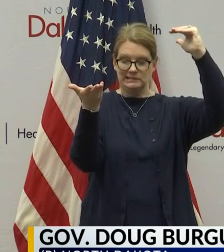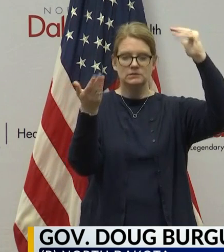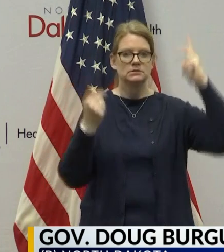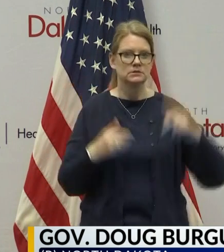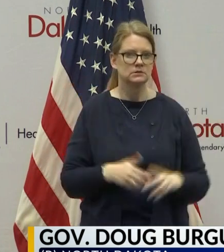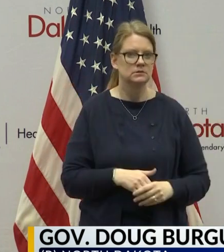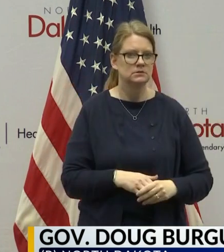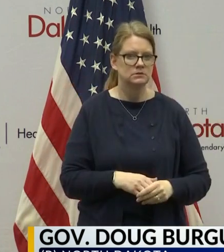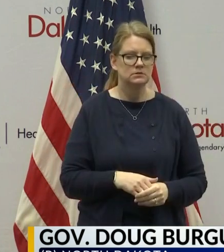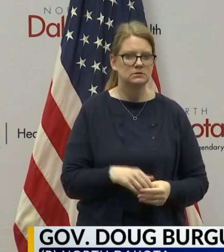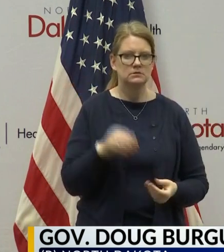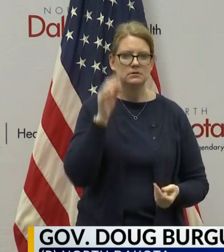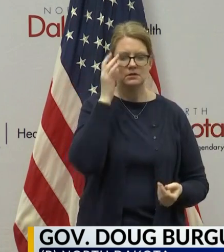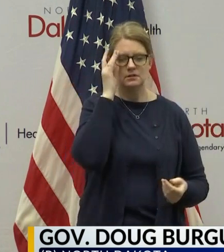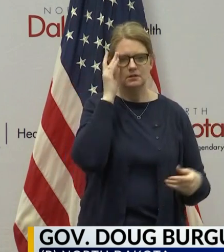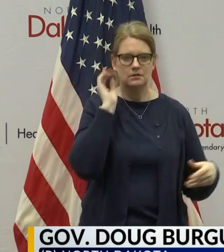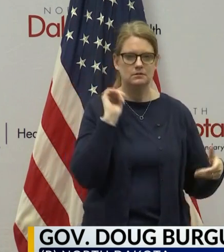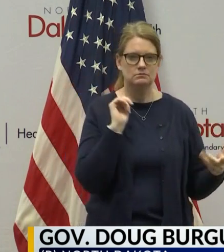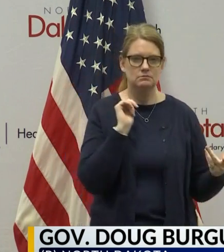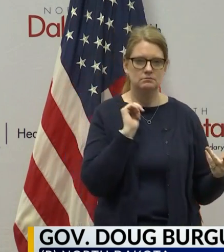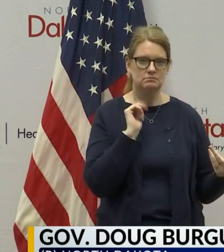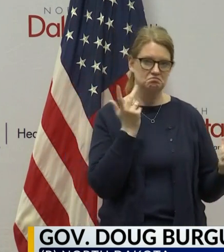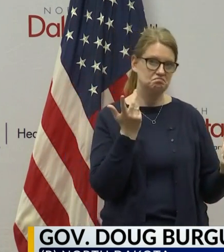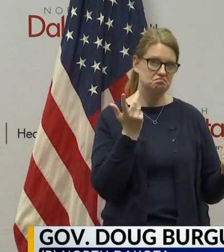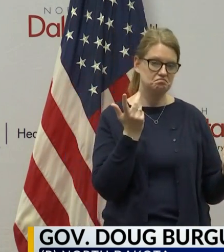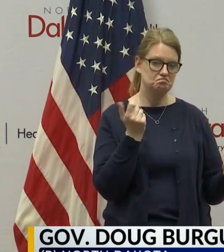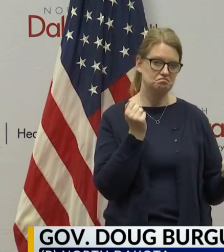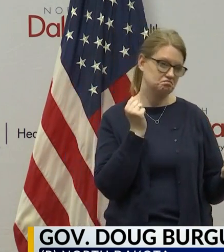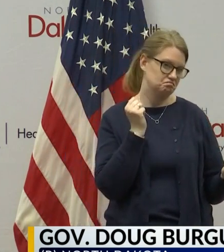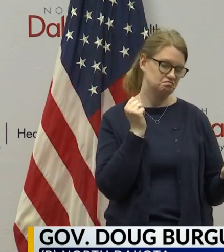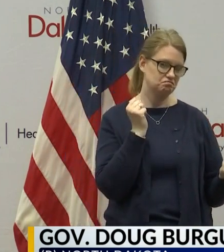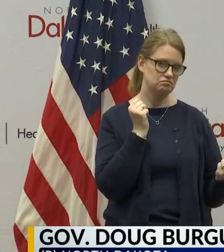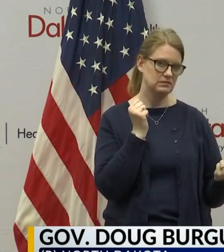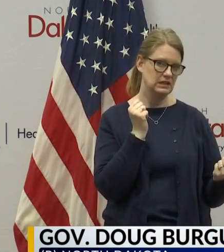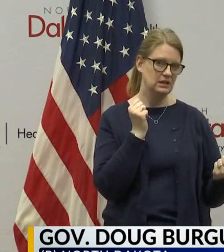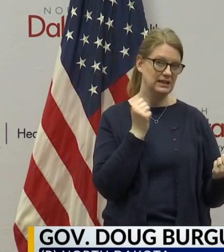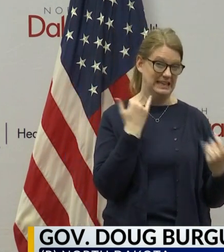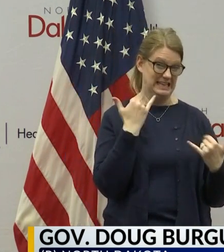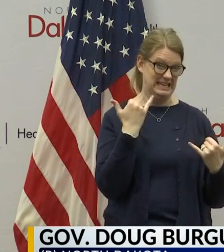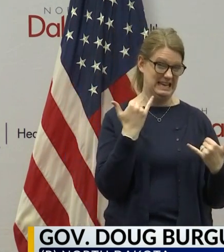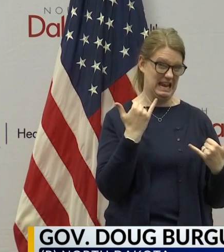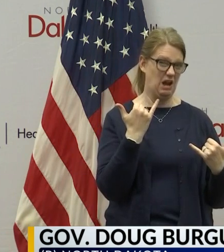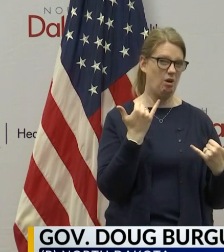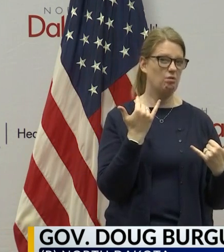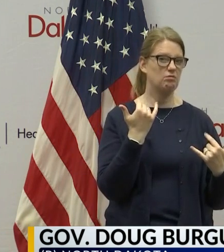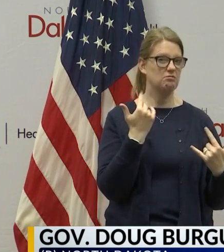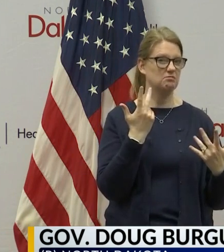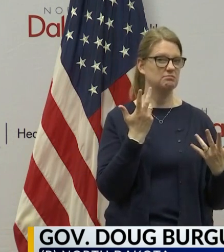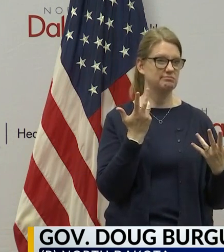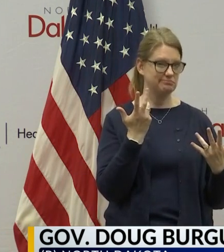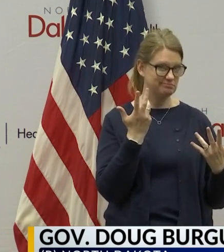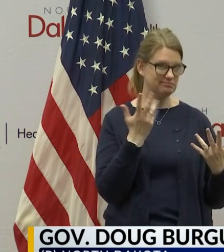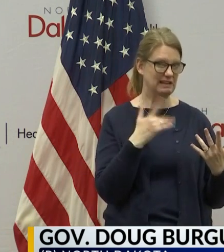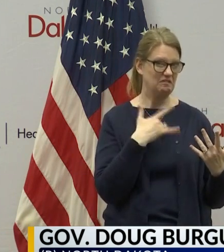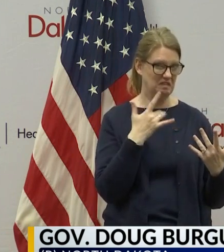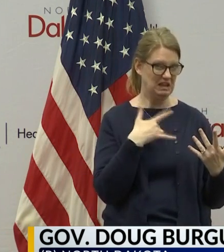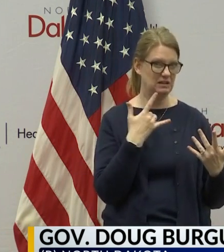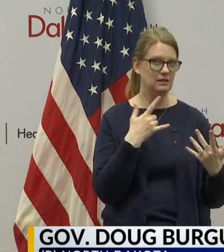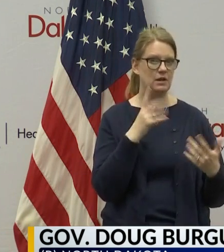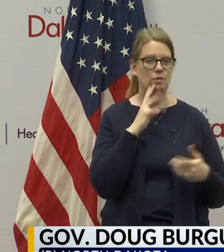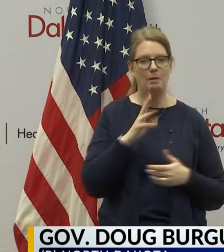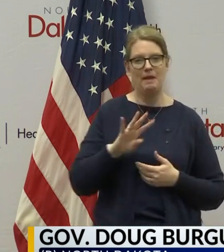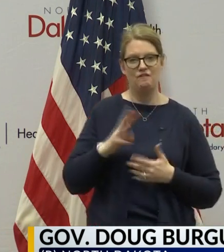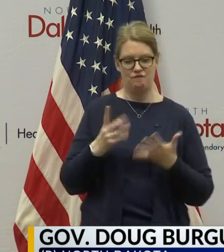those plans. It's, and I think that the mood of the country right now is that there will be a fourth